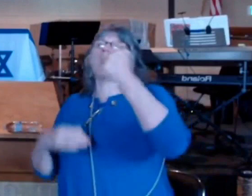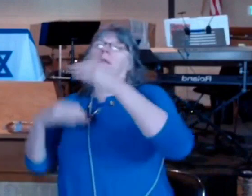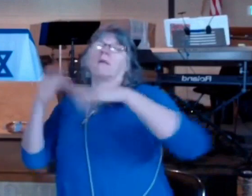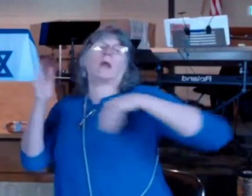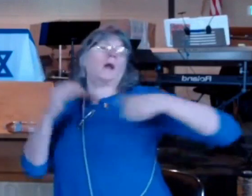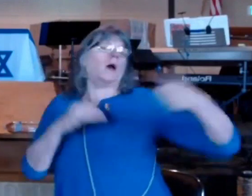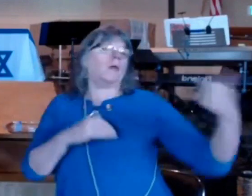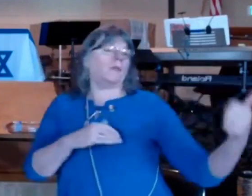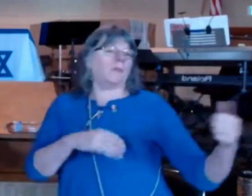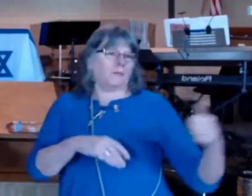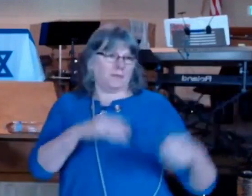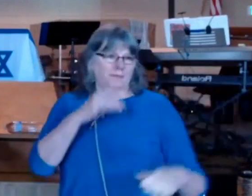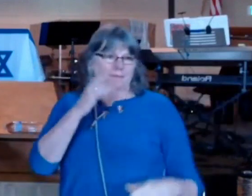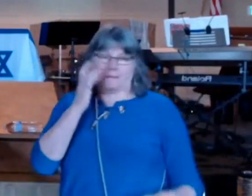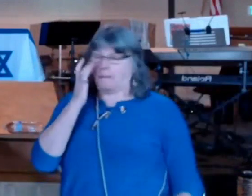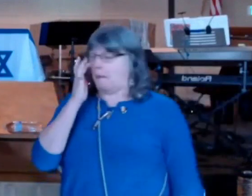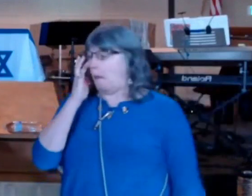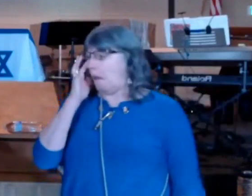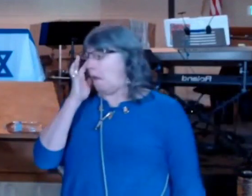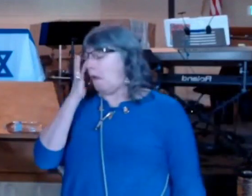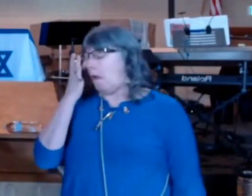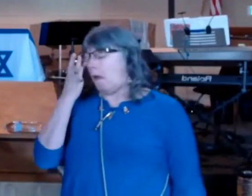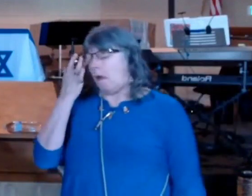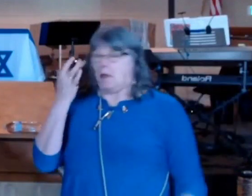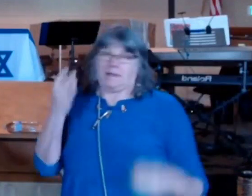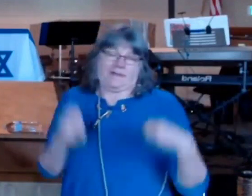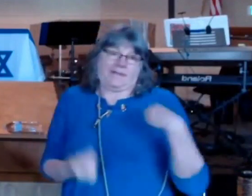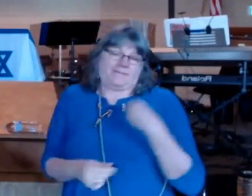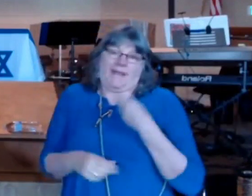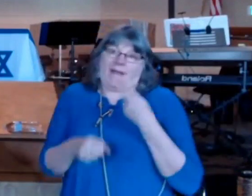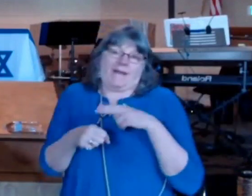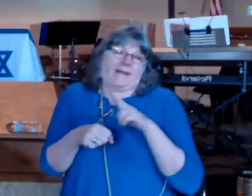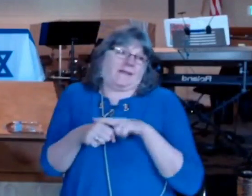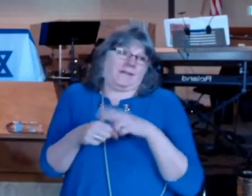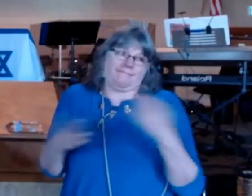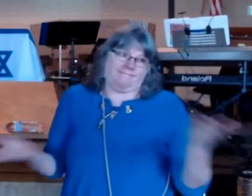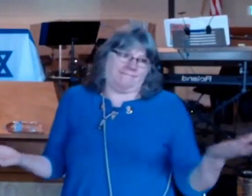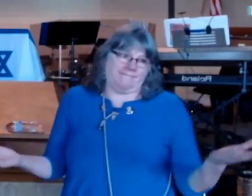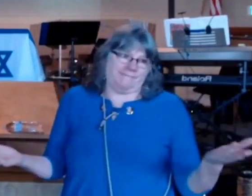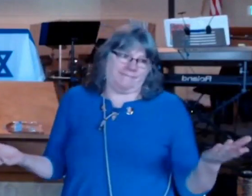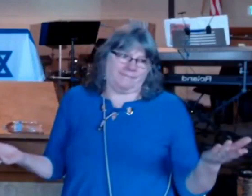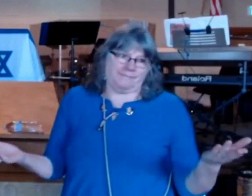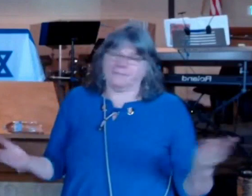you know this is our nature you know